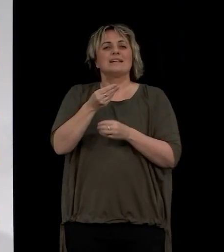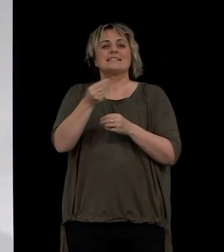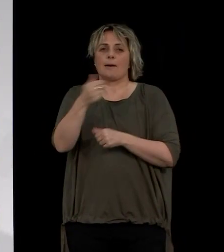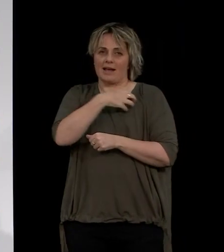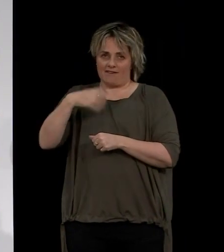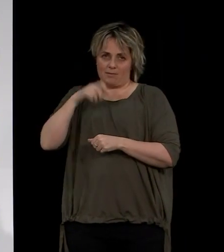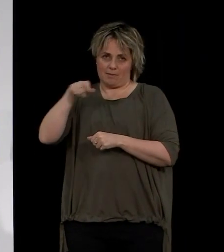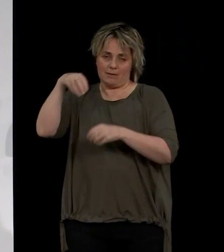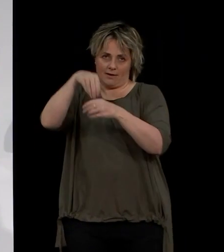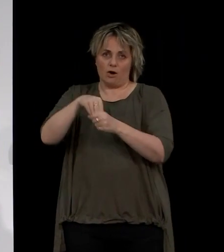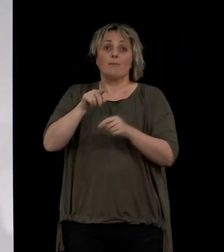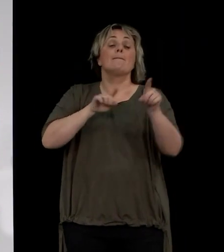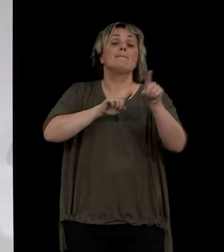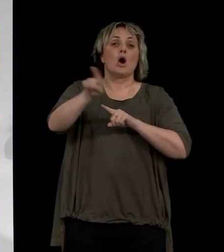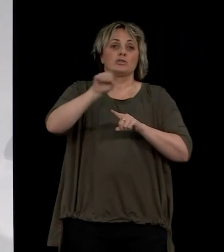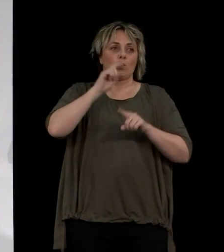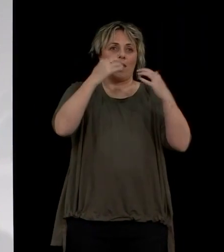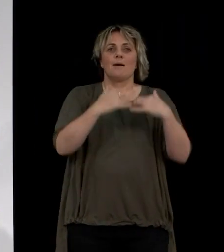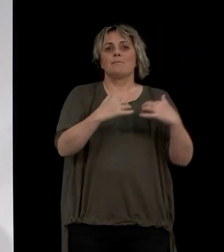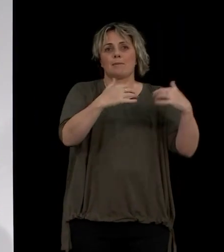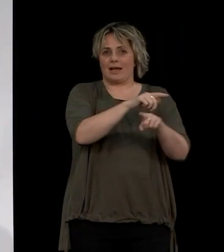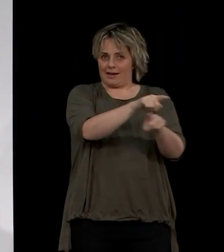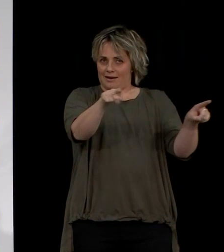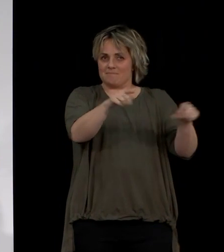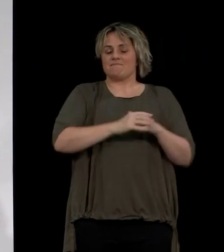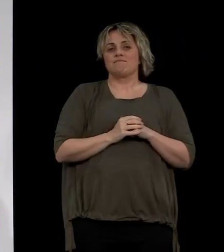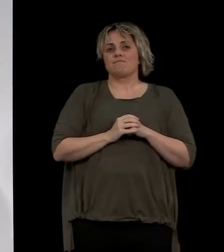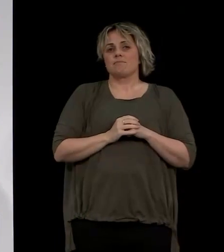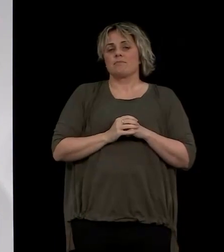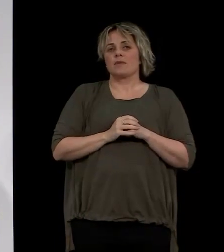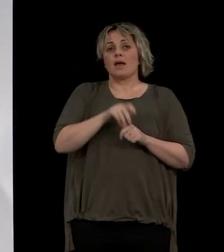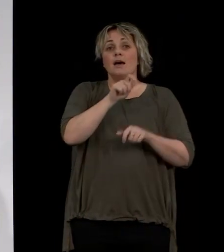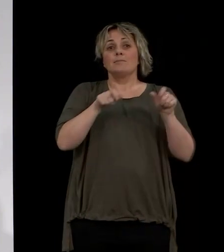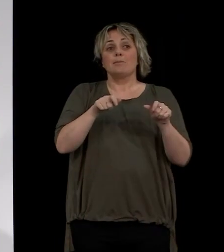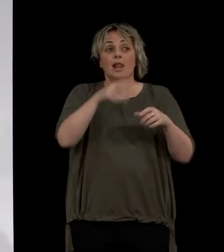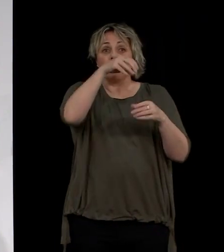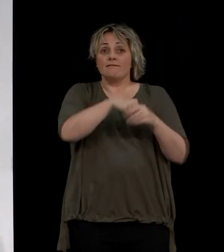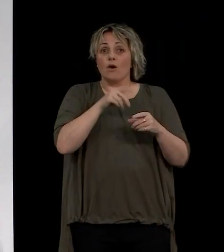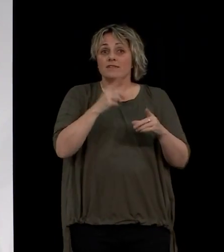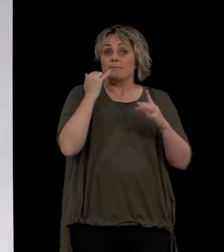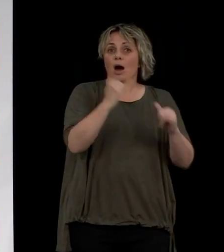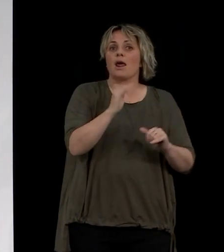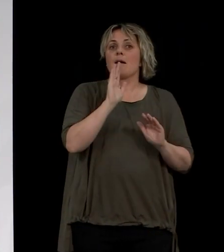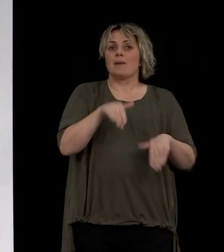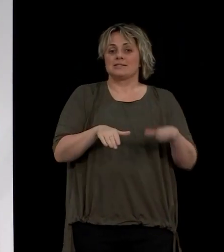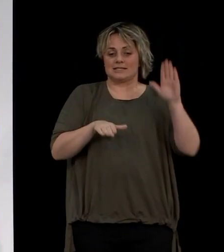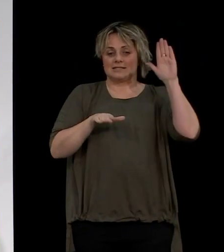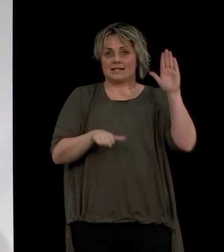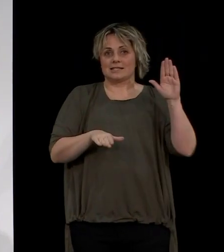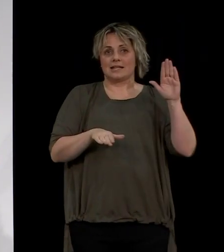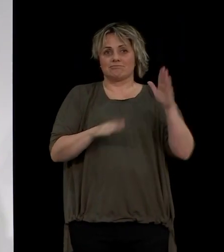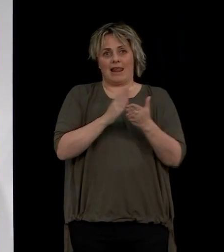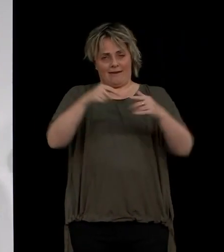government officials, but the vast majority will be from the private sector. Those in the pilot must be New Zealand citizens and residents,